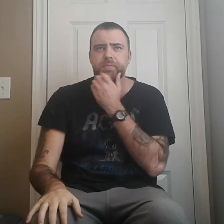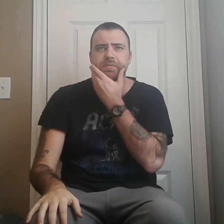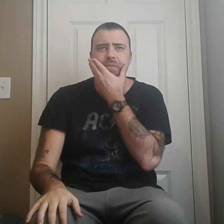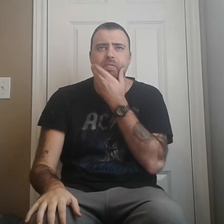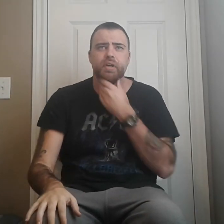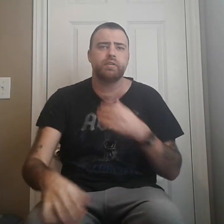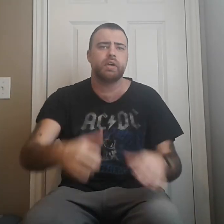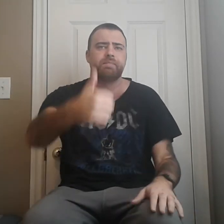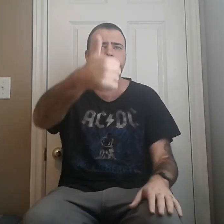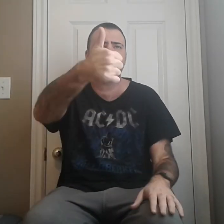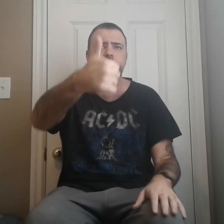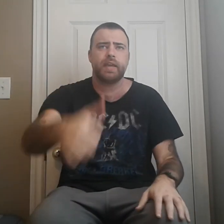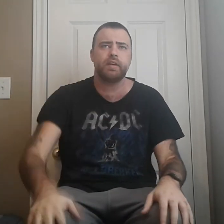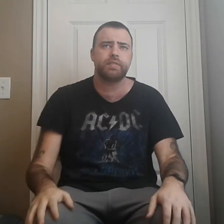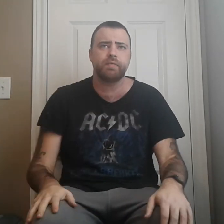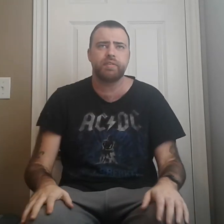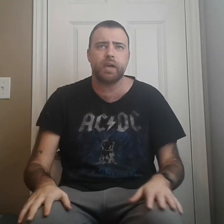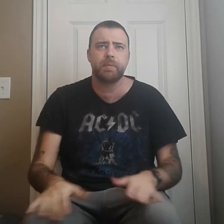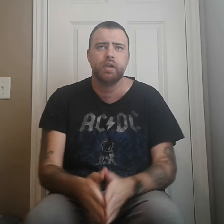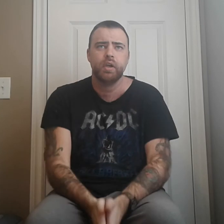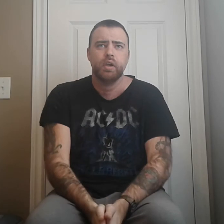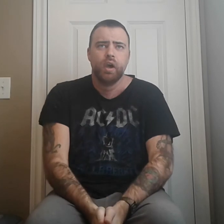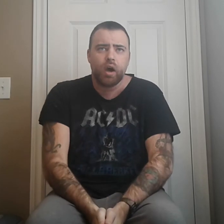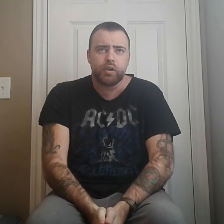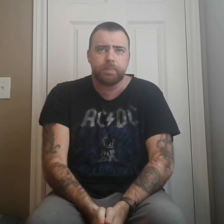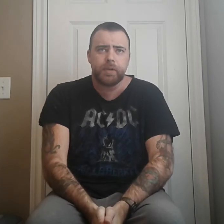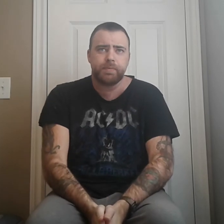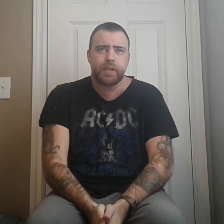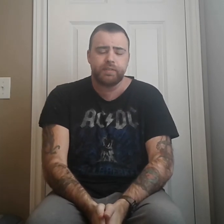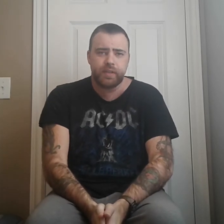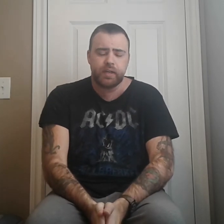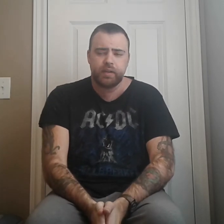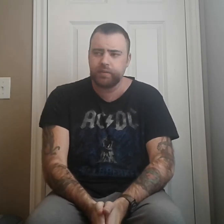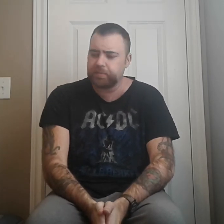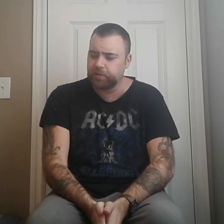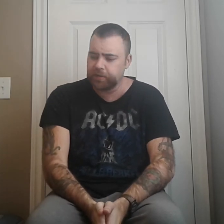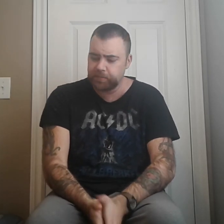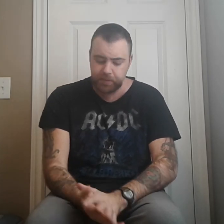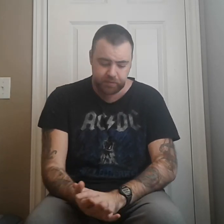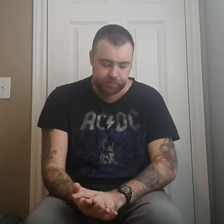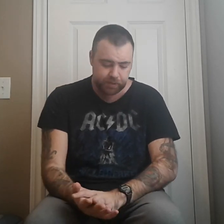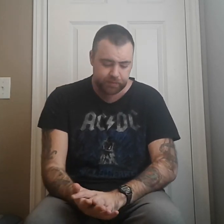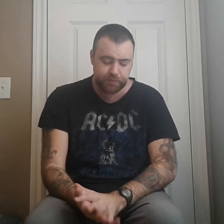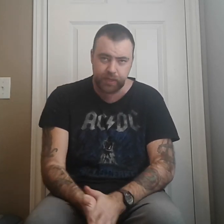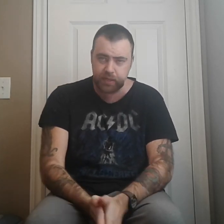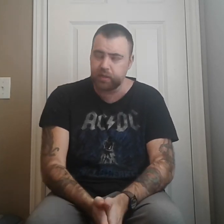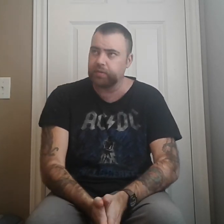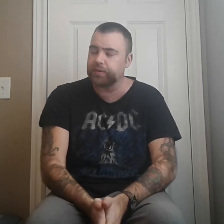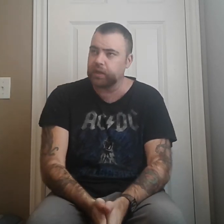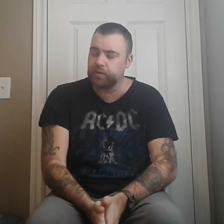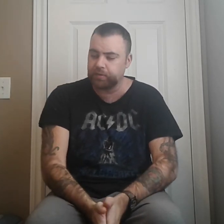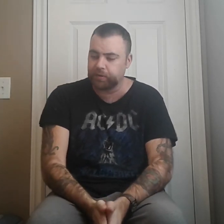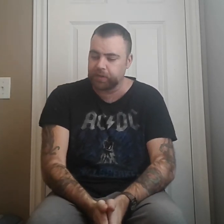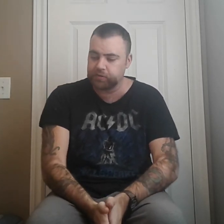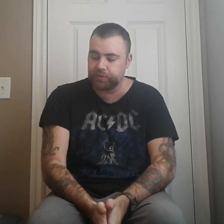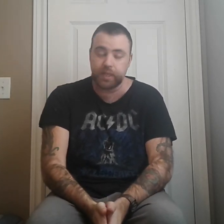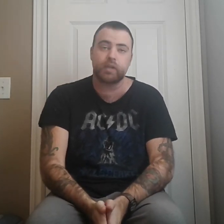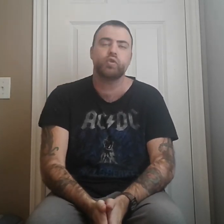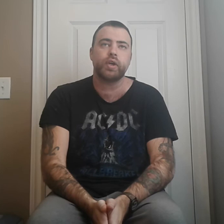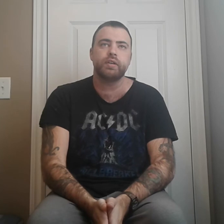movie review. Um, make sure to hit a thumbs up. All you people that did subscribe to me so far, thank you. Thank you very much for that. Greatly